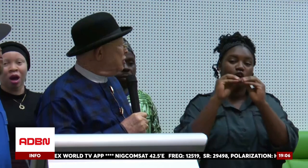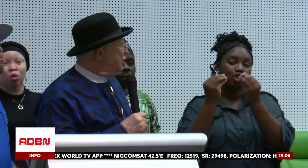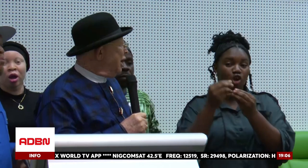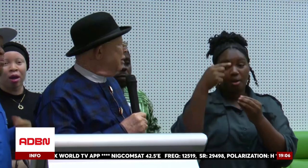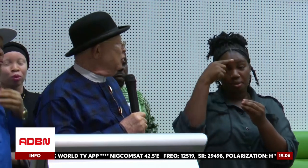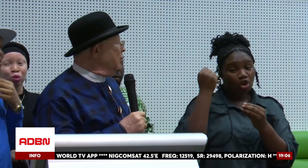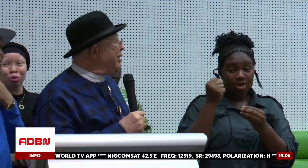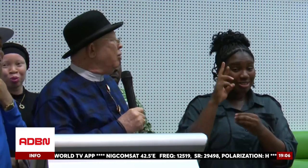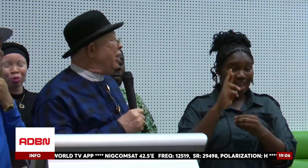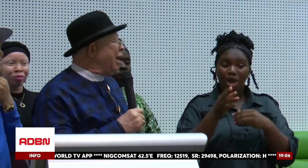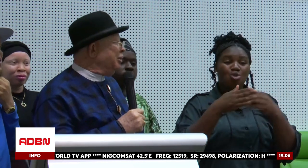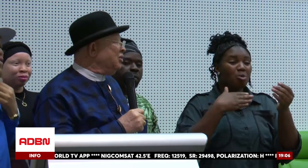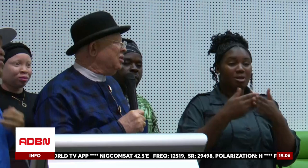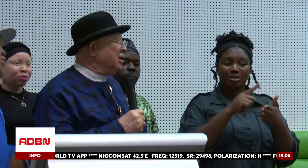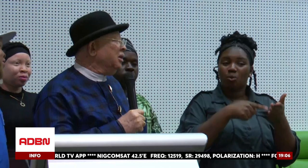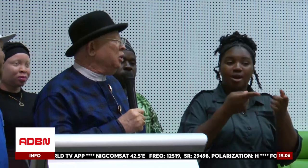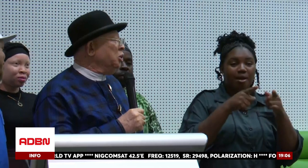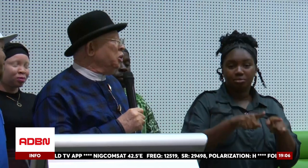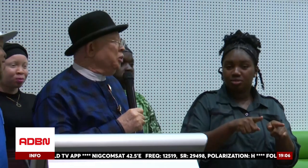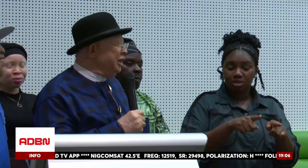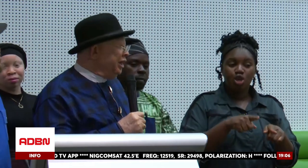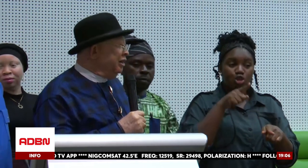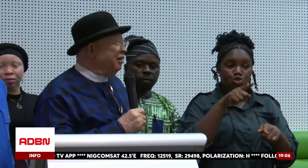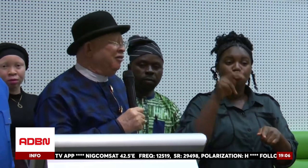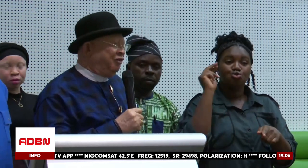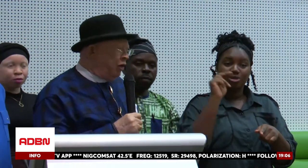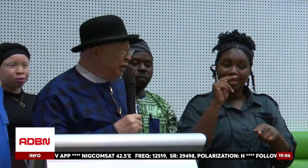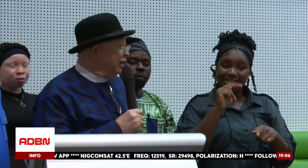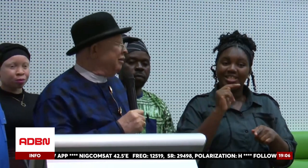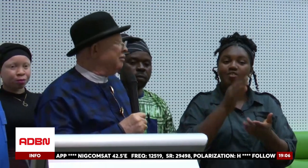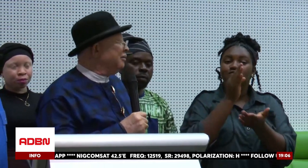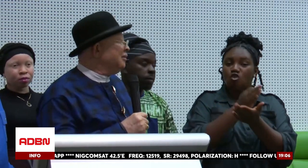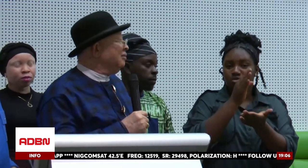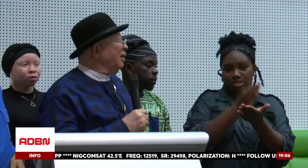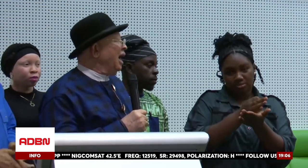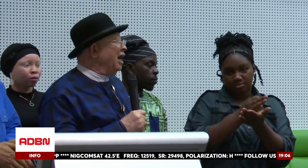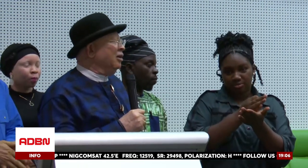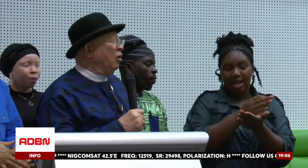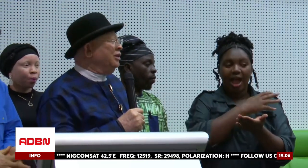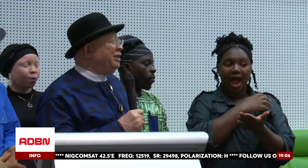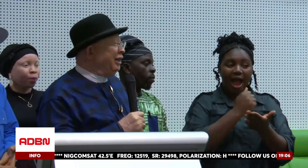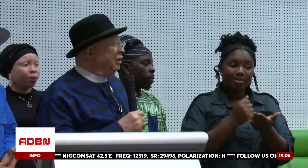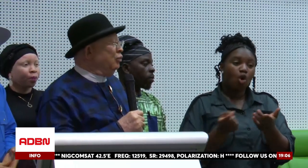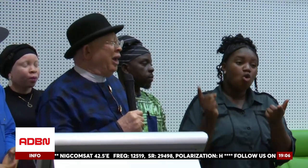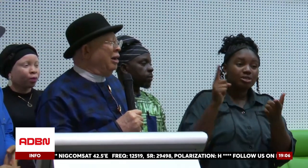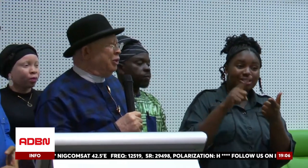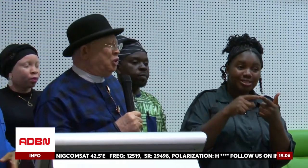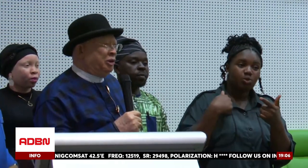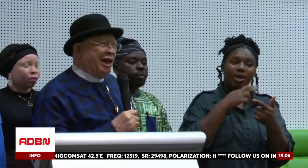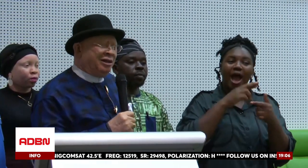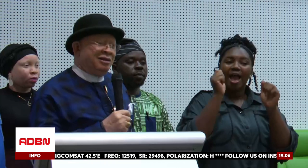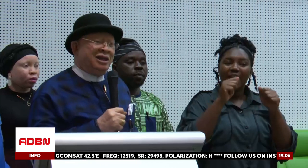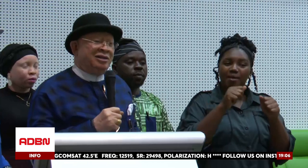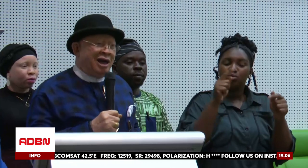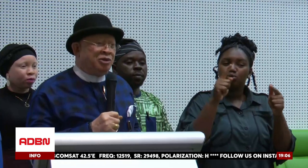Because, sir, no matter what happens, you need funding. And until we're able